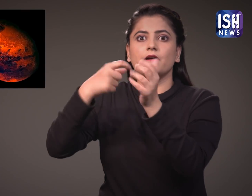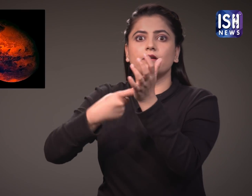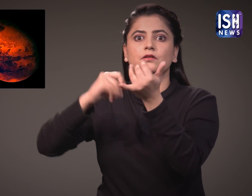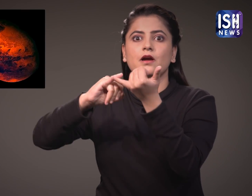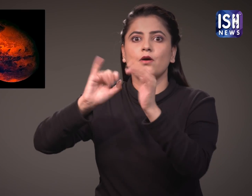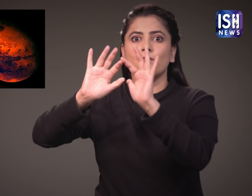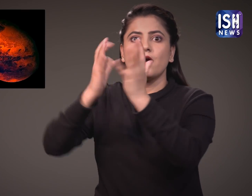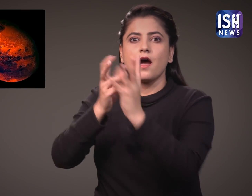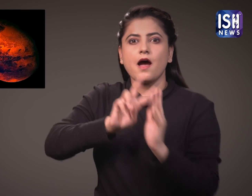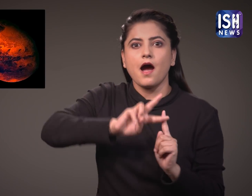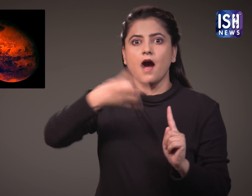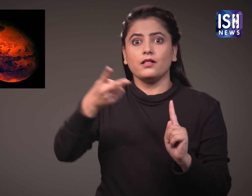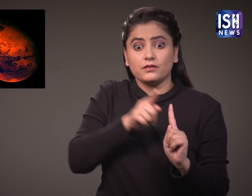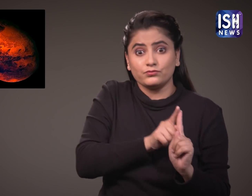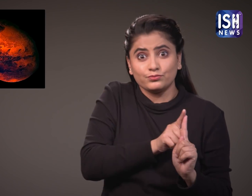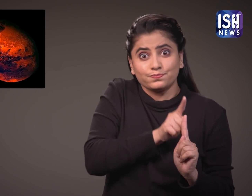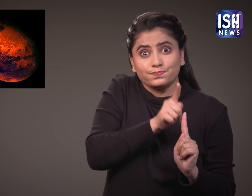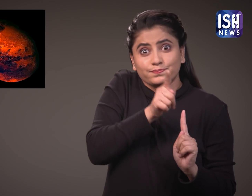spacecraft reached Mars orbit.